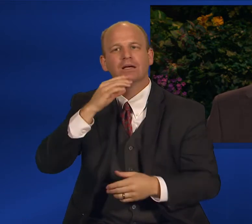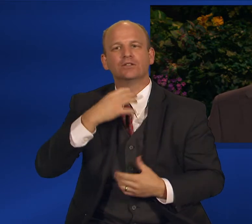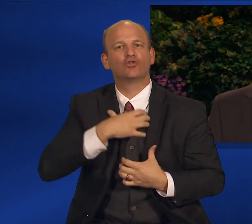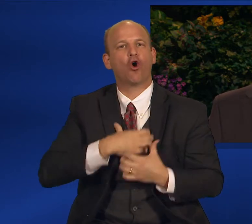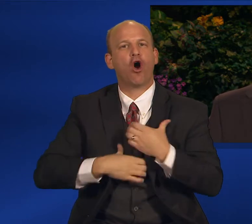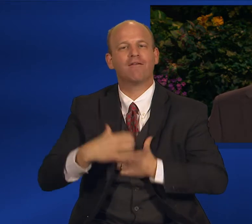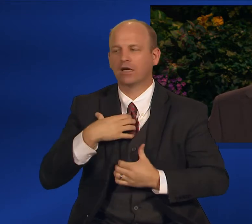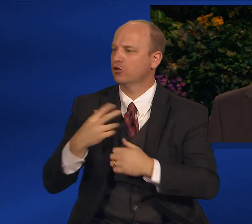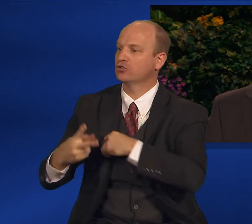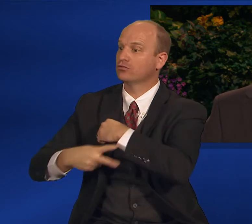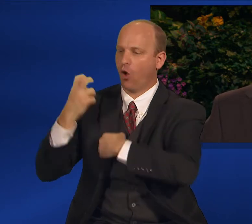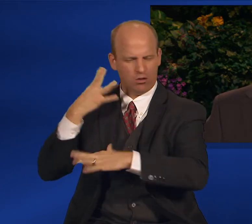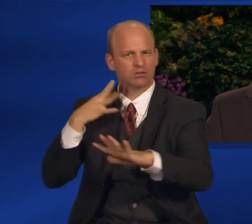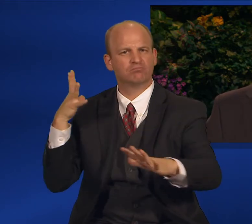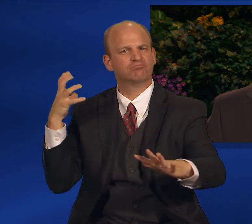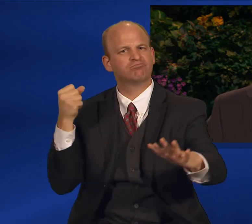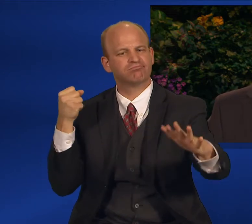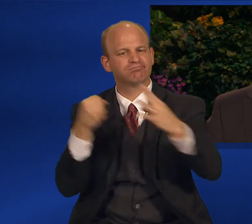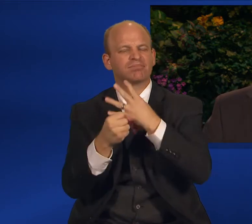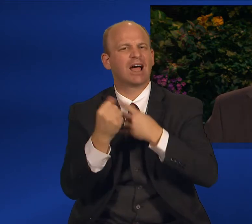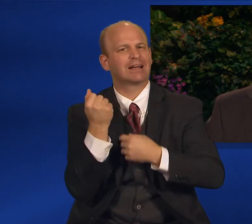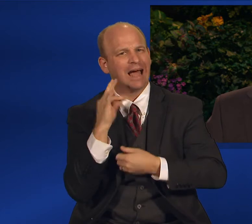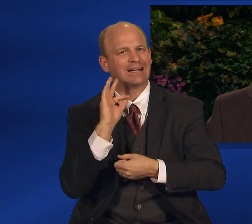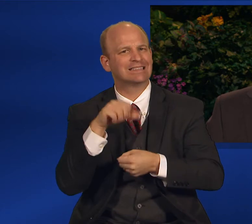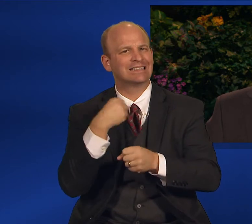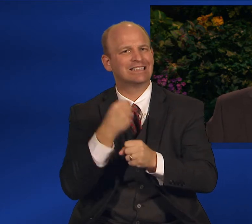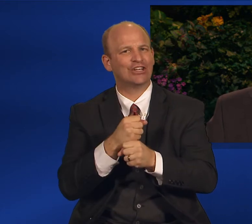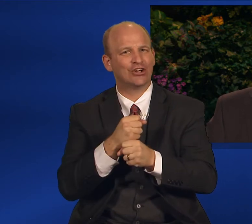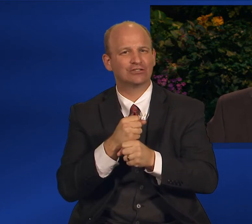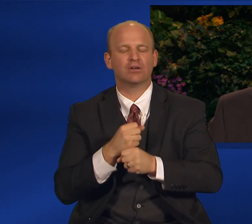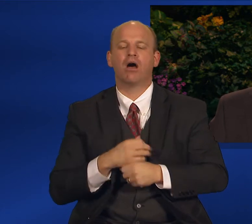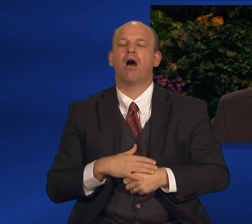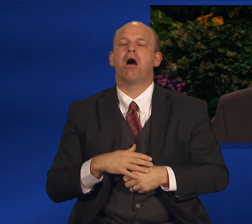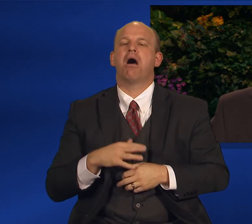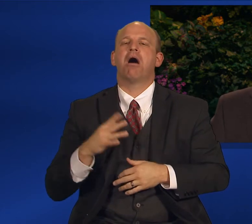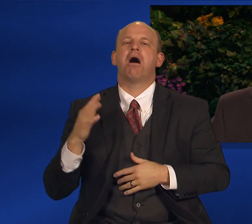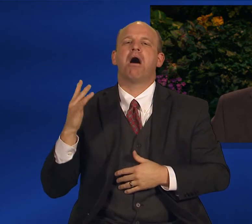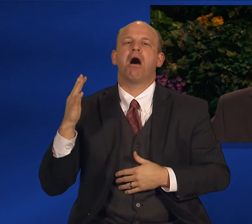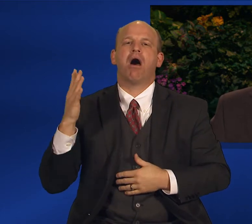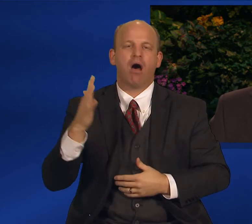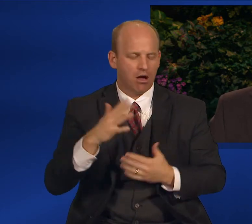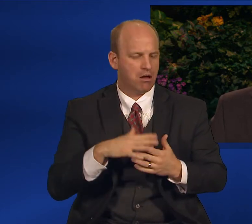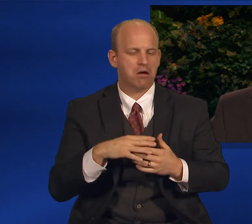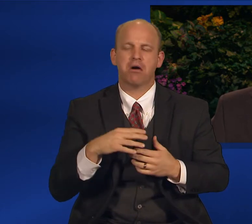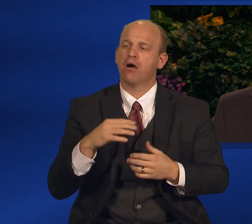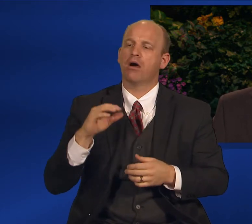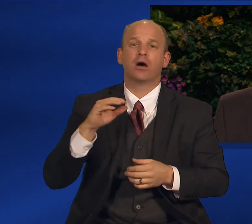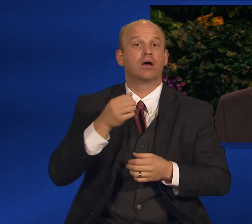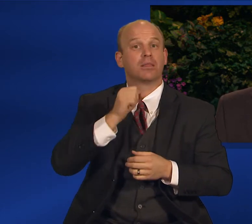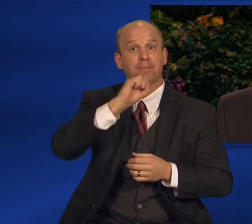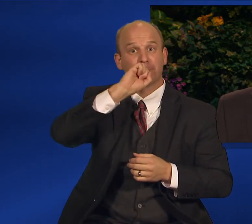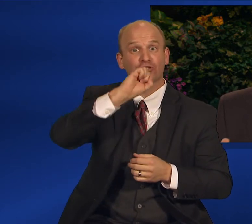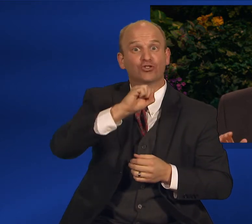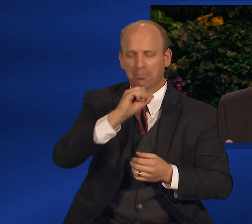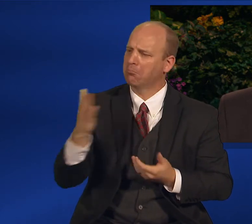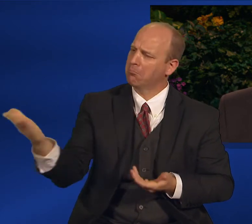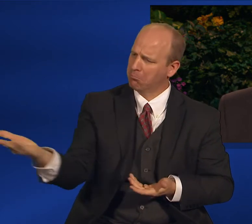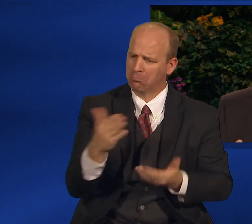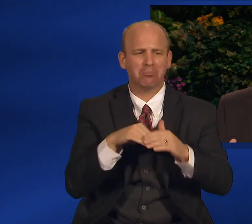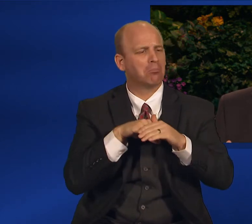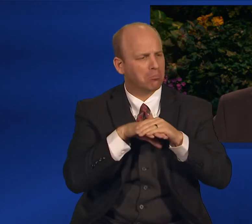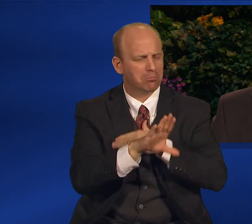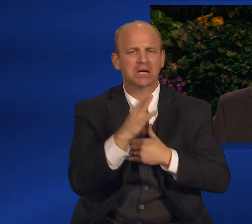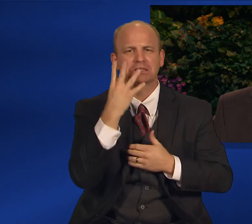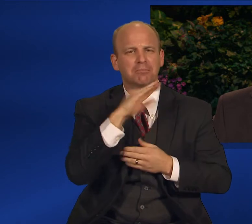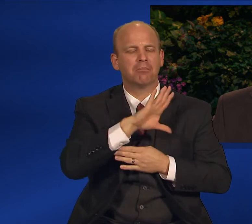his silver goods. Later detained by suspicious gendarmes, Valjean falsely claims the silver was